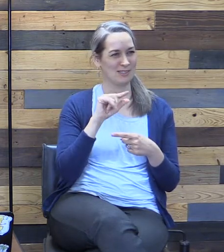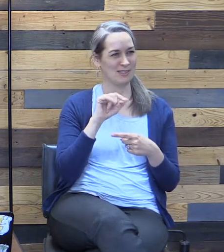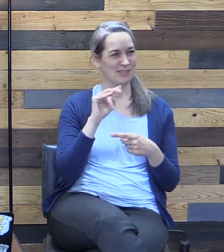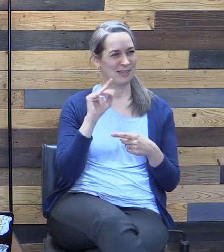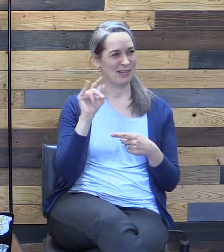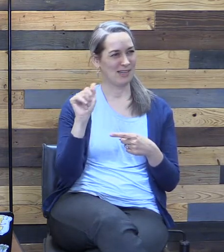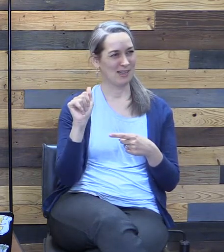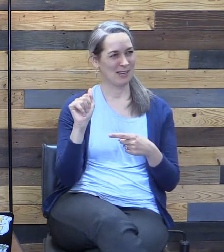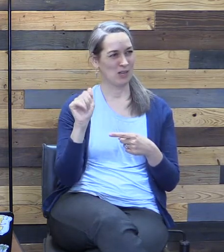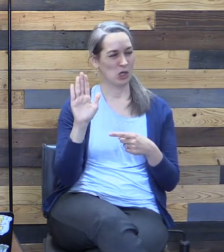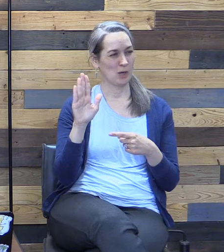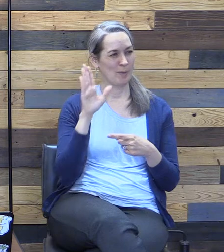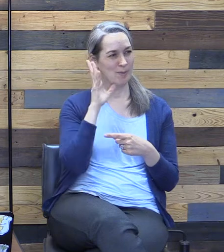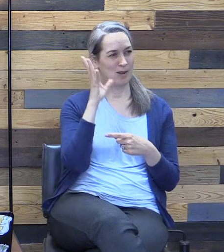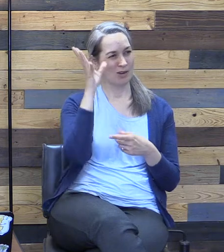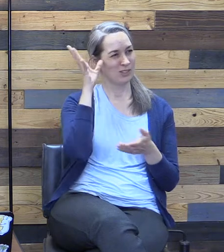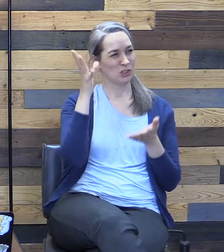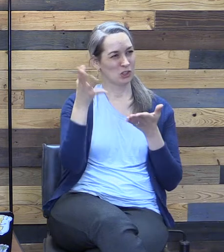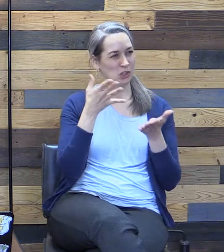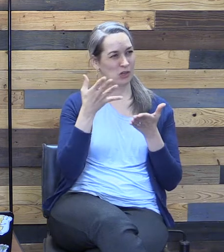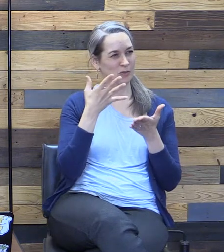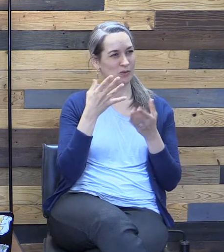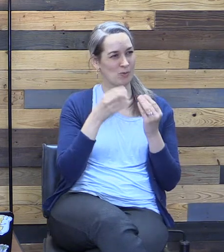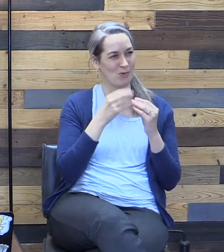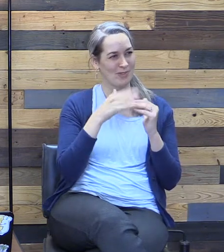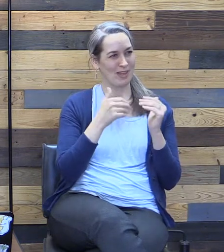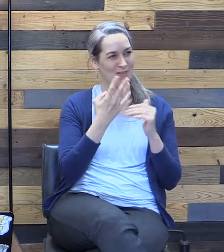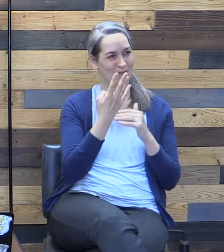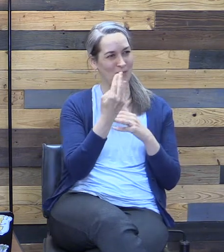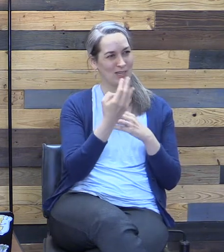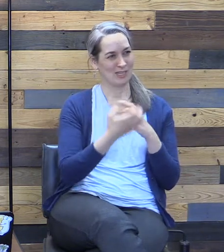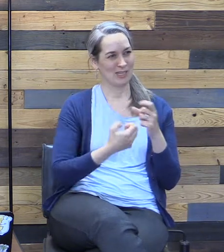served for over 14 years